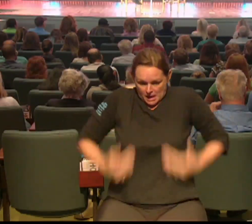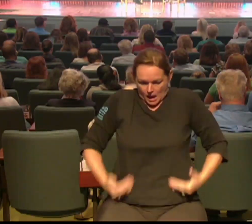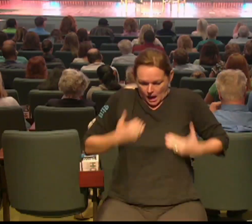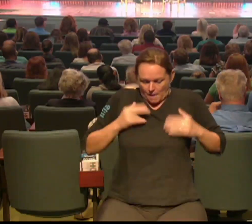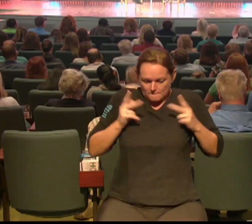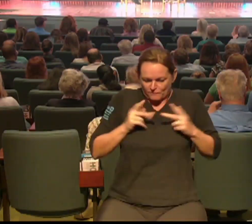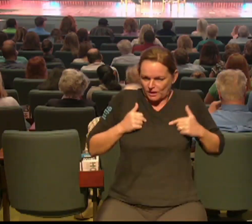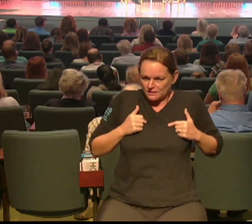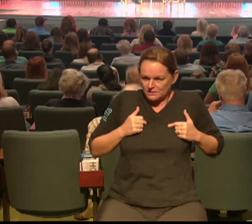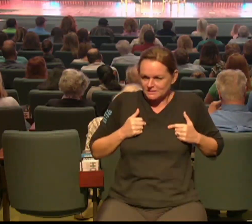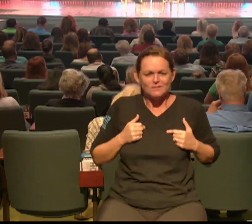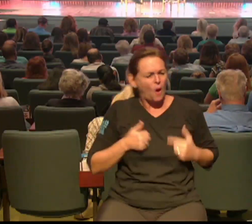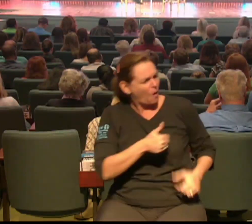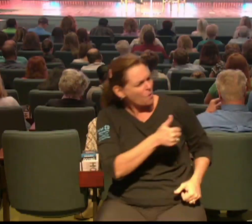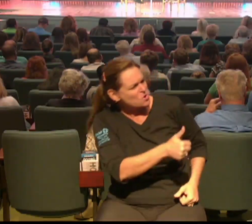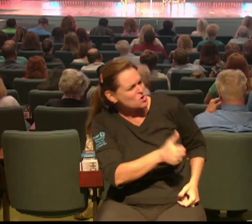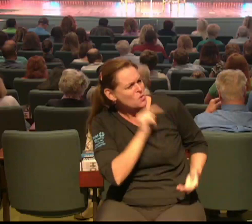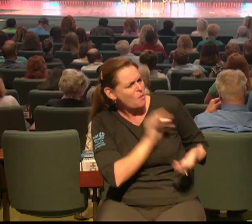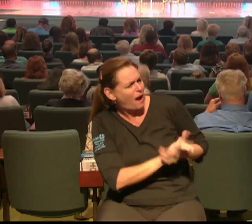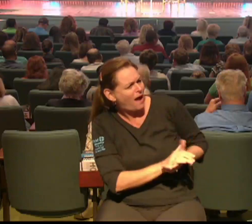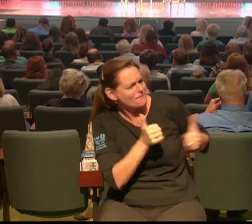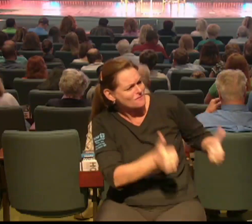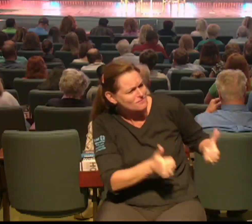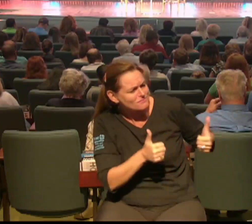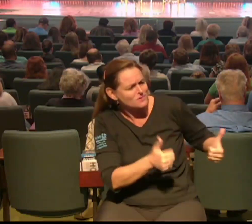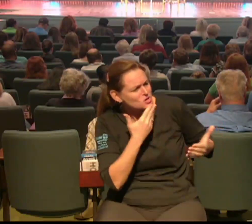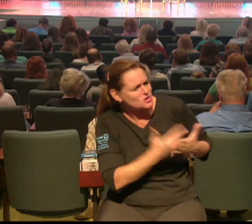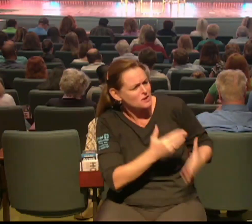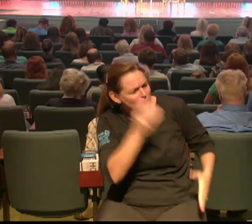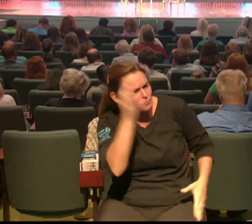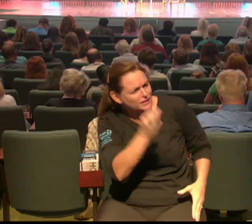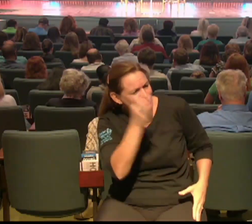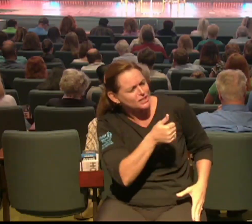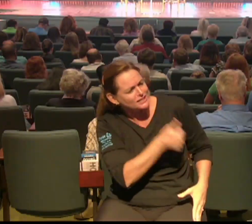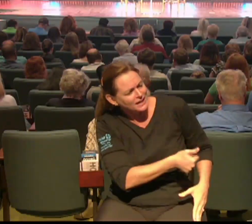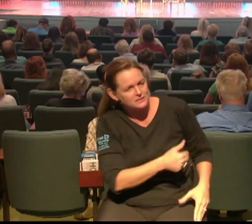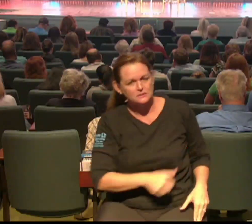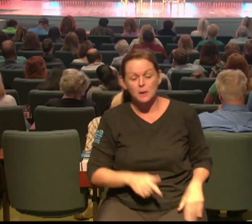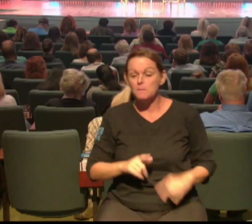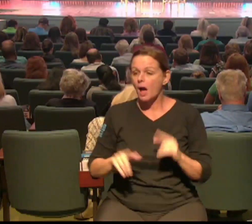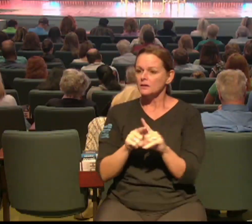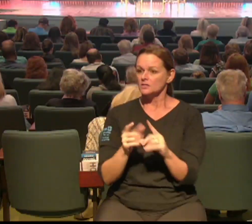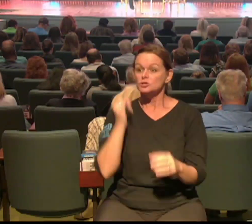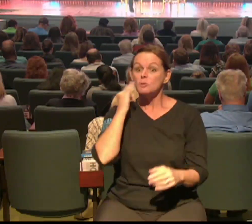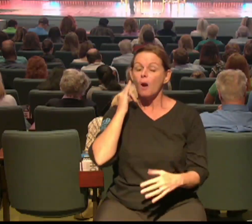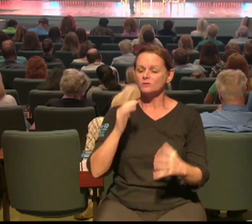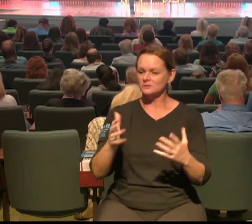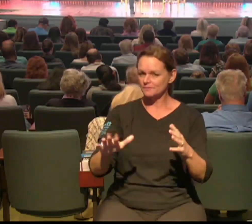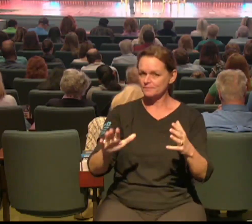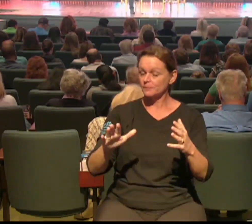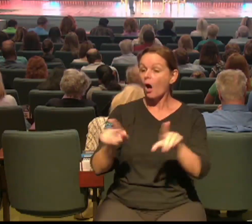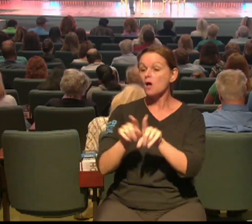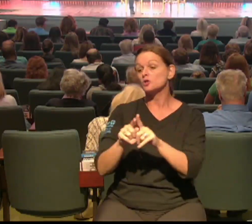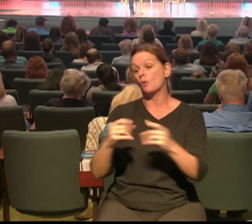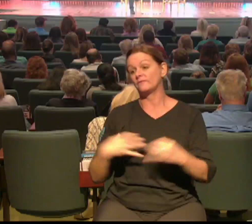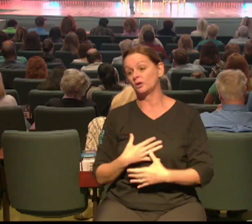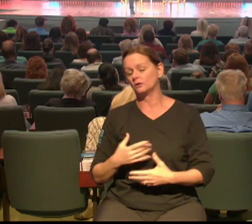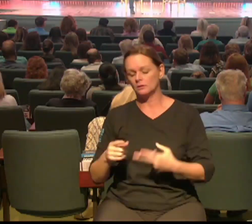preaching the second thing sometimes we get afraid of is we're afraid we don't have all the answers like what if I get into a conversation with them and they ask me